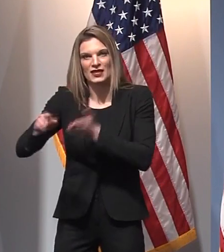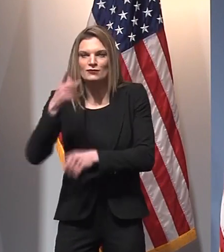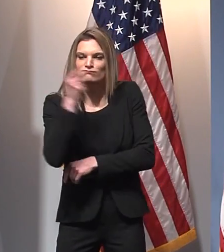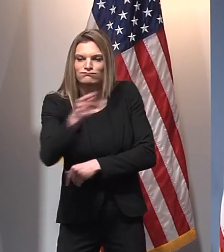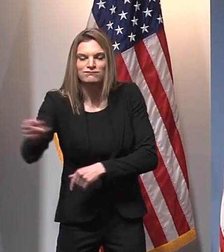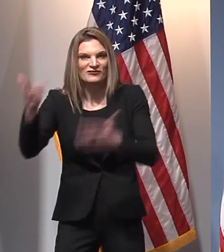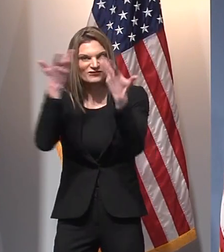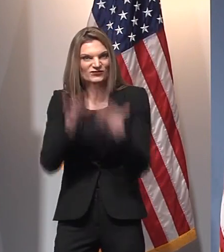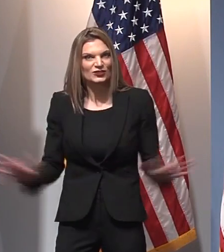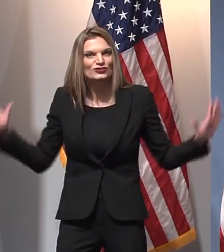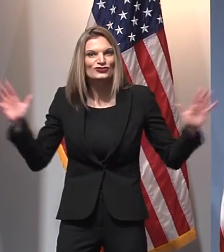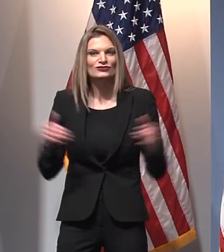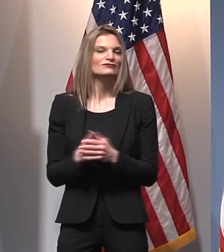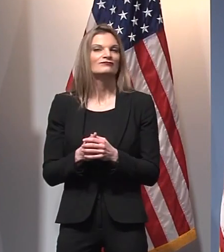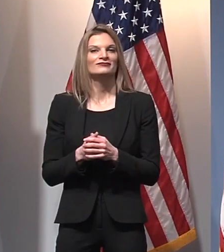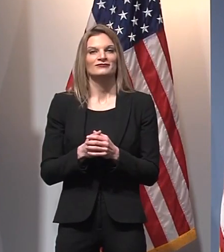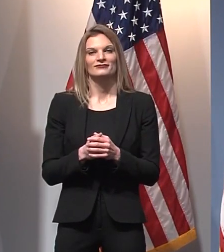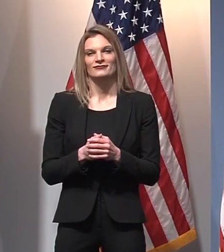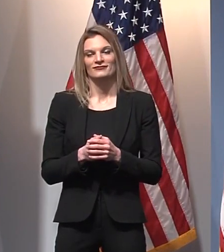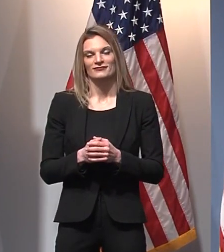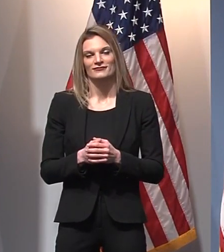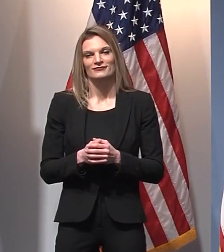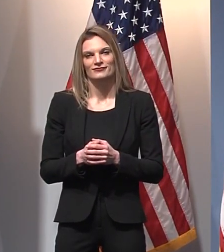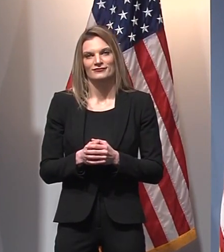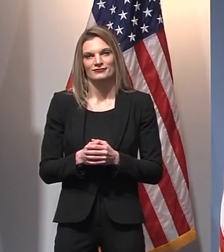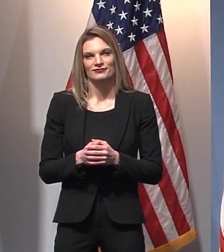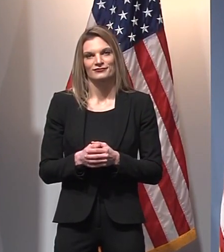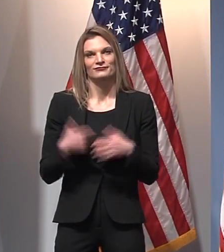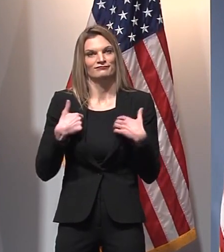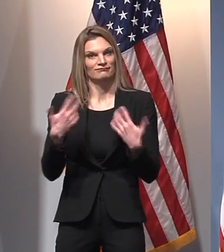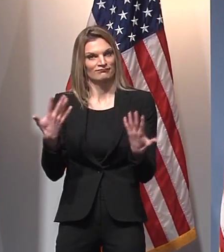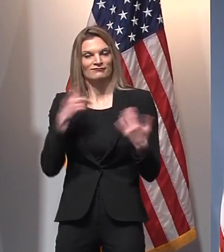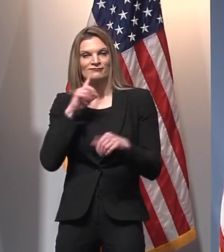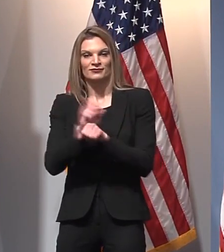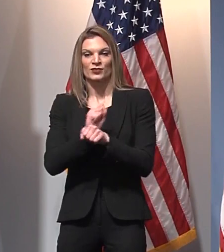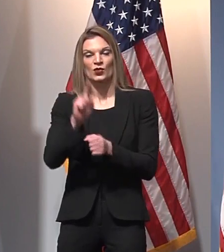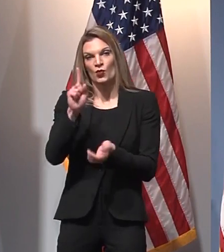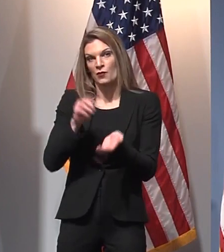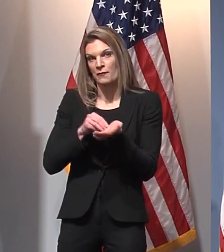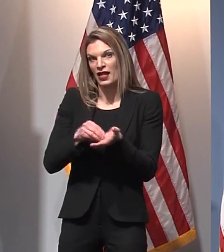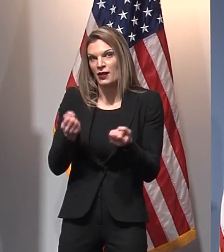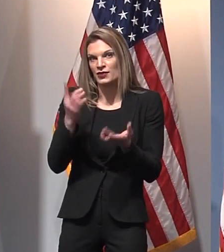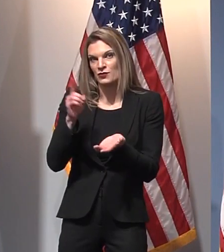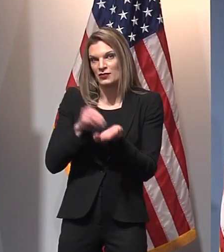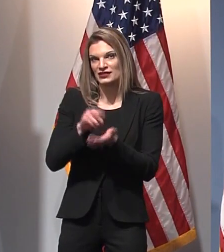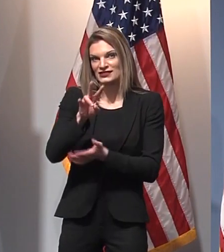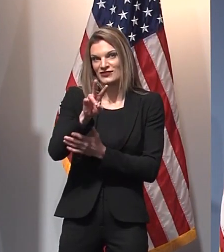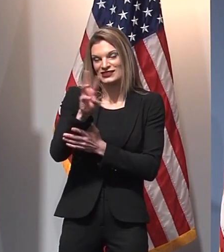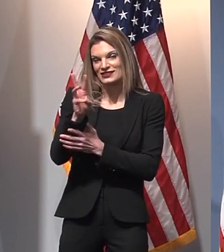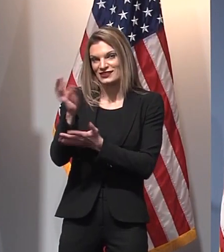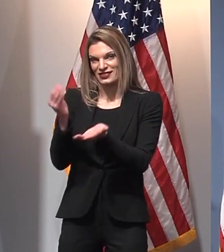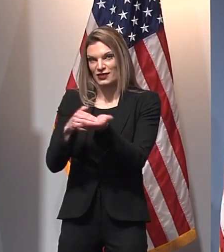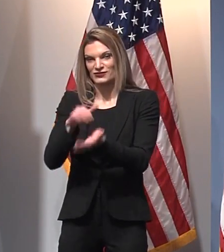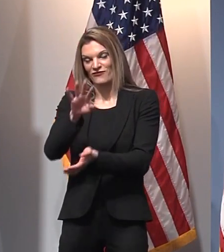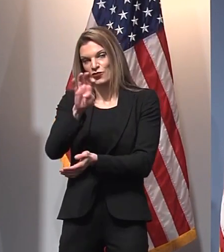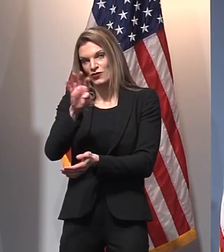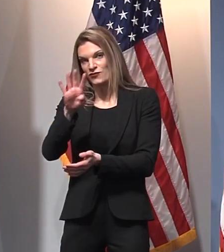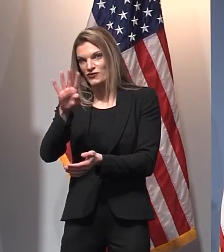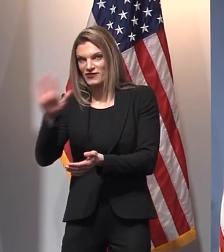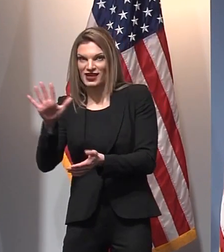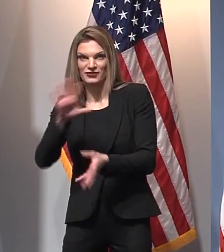vaccines all across Michigan. We've administered 1,076,545